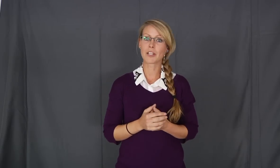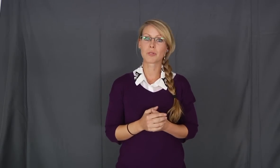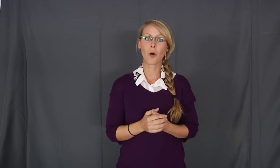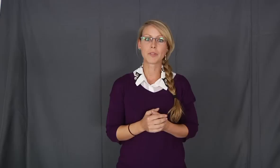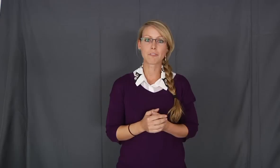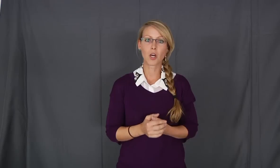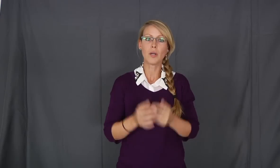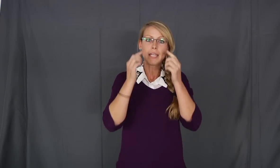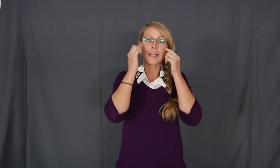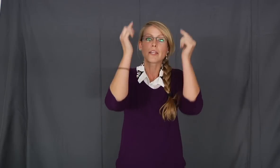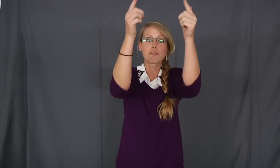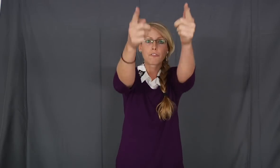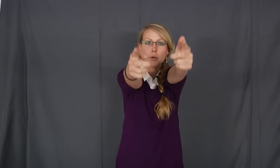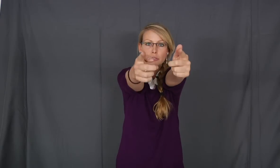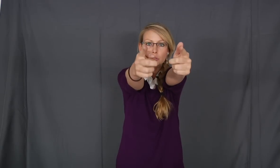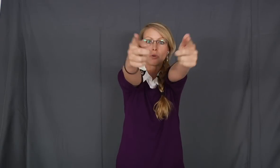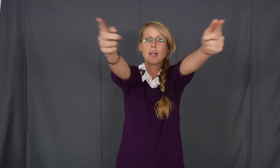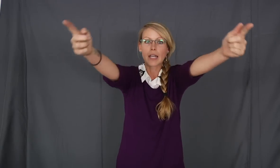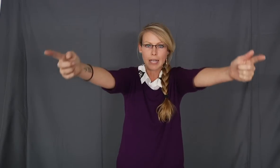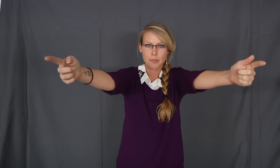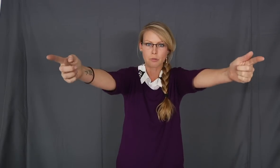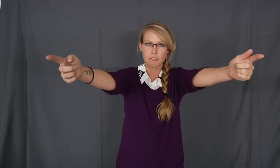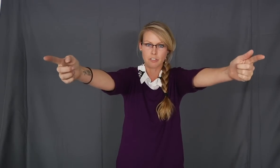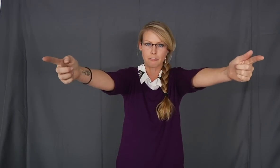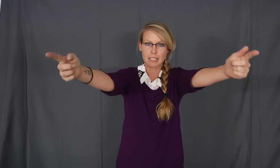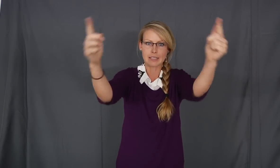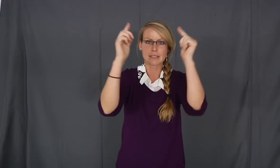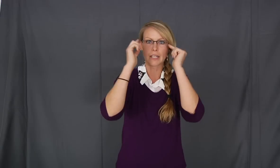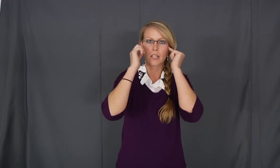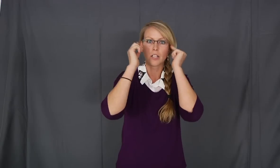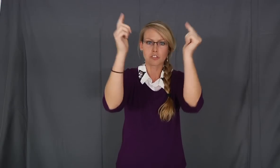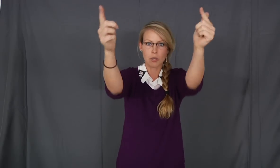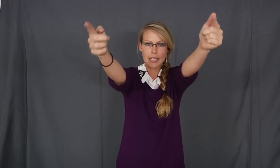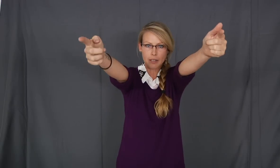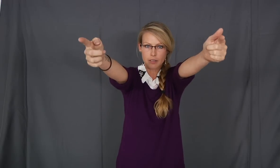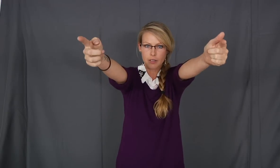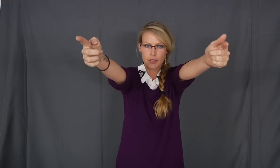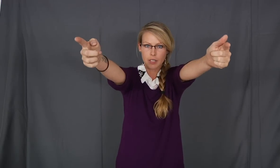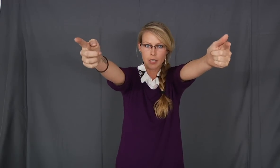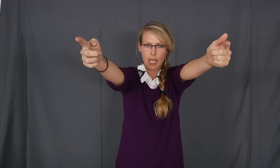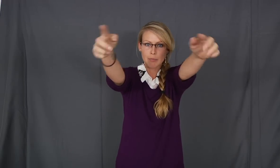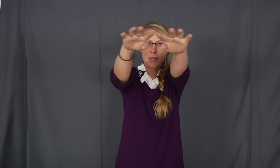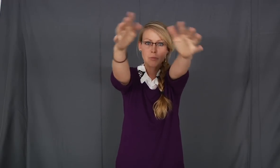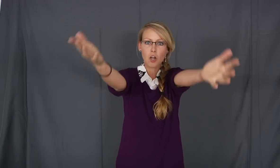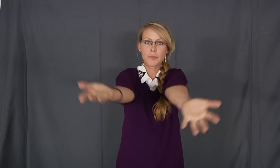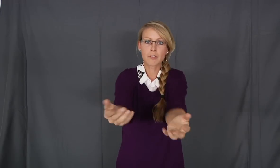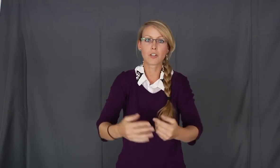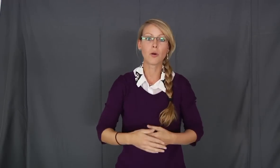measuring optic flow in their frontal lateral visual field instead. So here. And by measuring optic flow